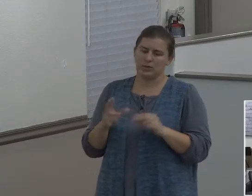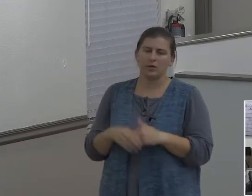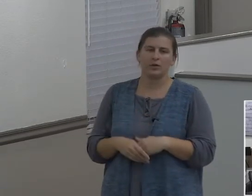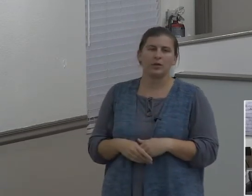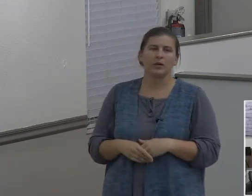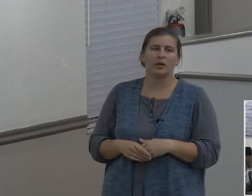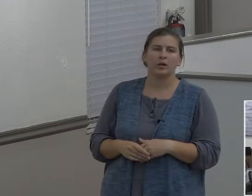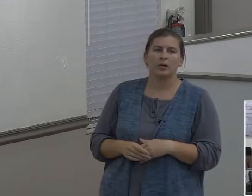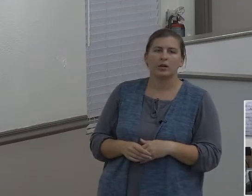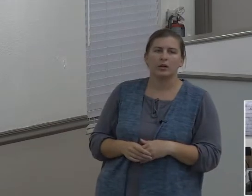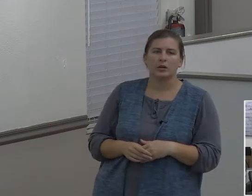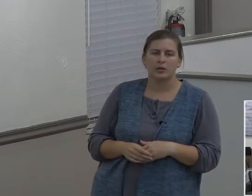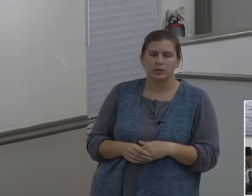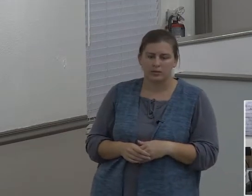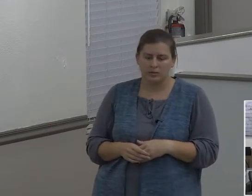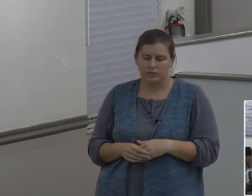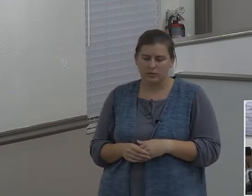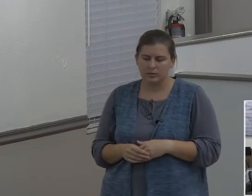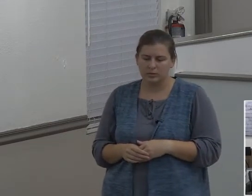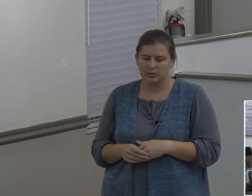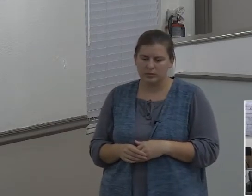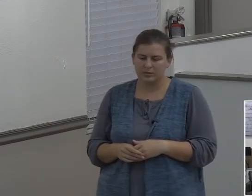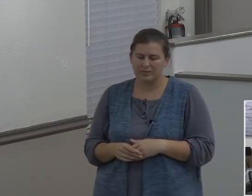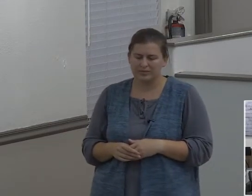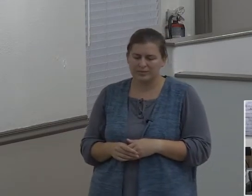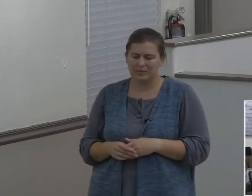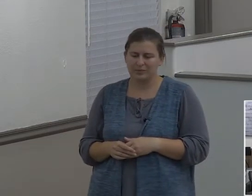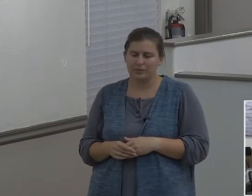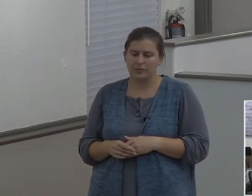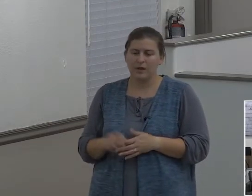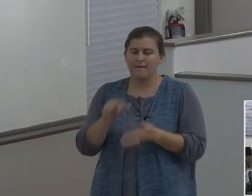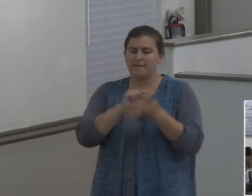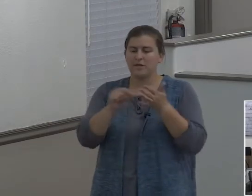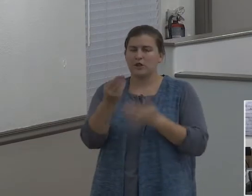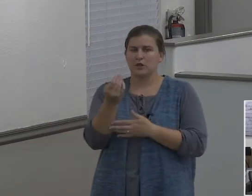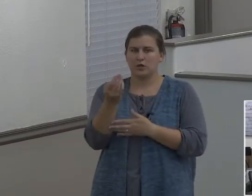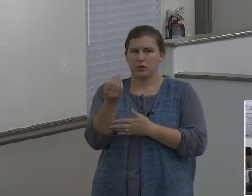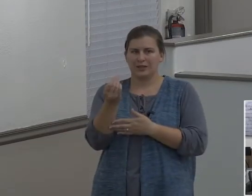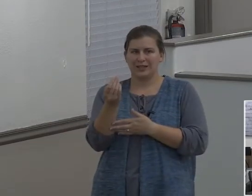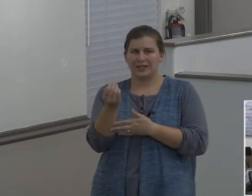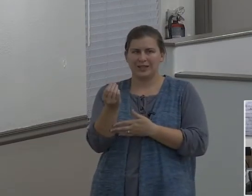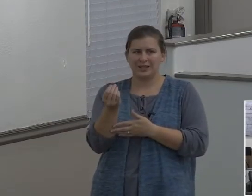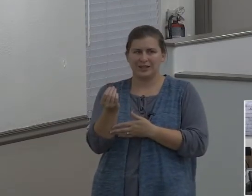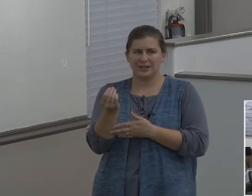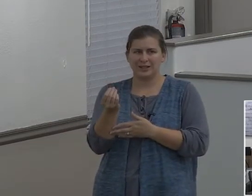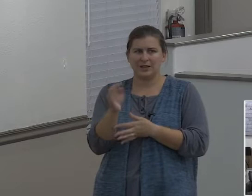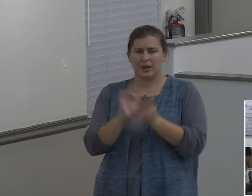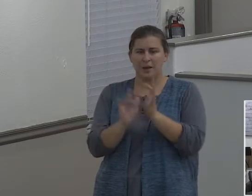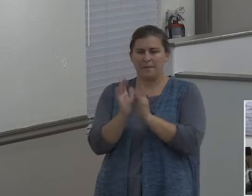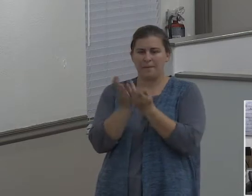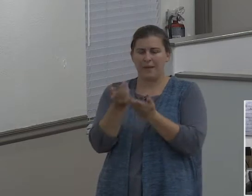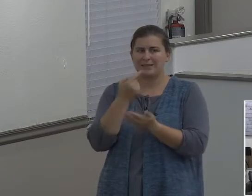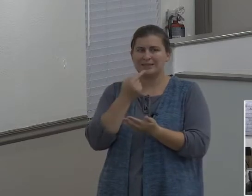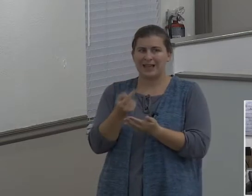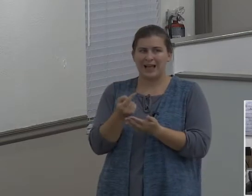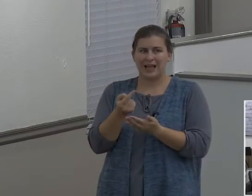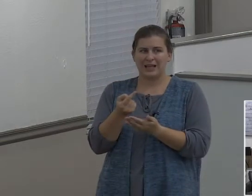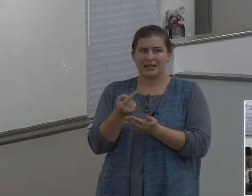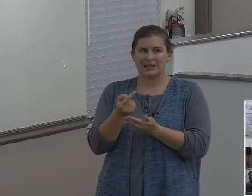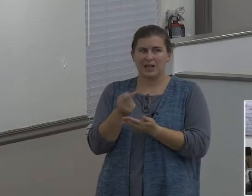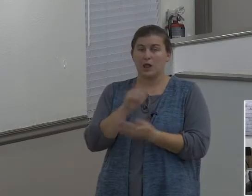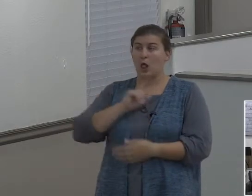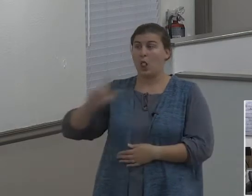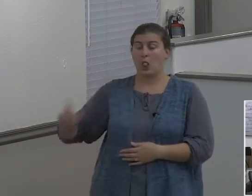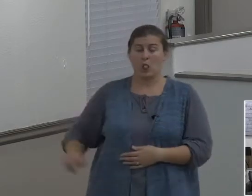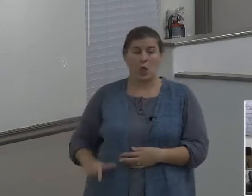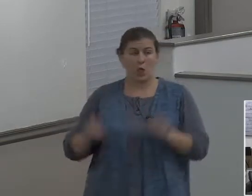in verse 14, the Bible says this, And the Lord said to Abram, after that Lot